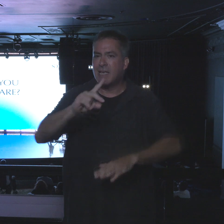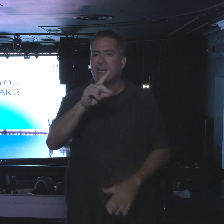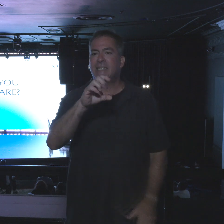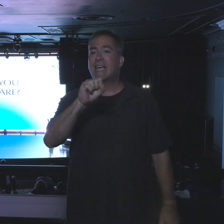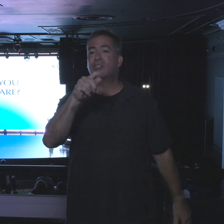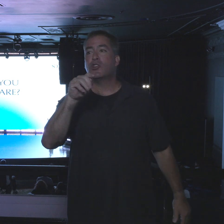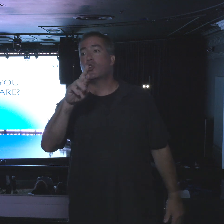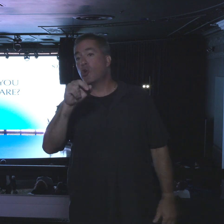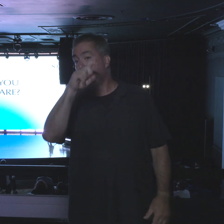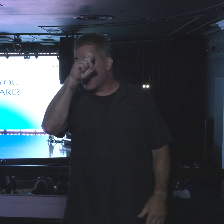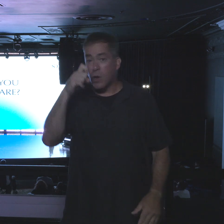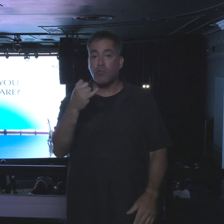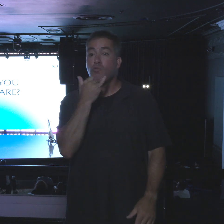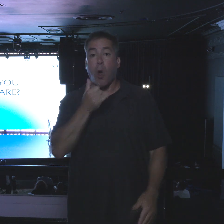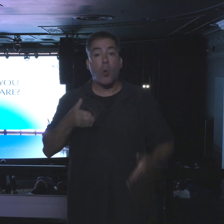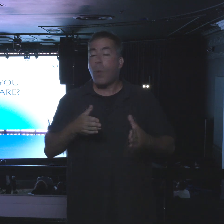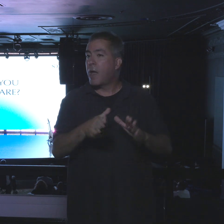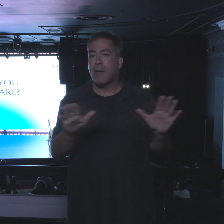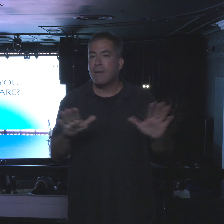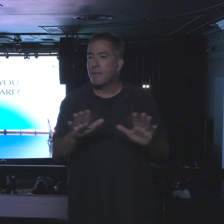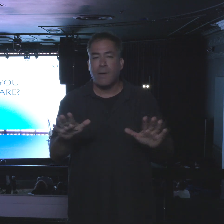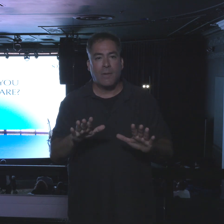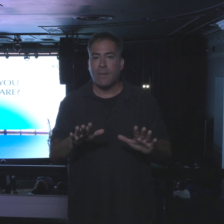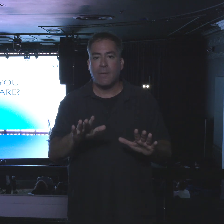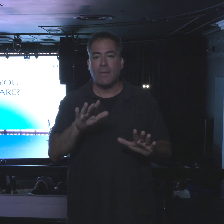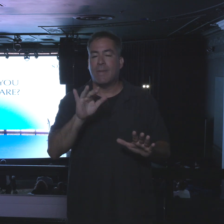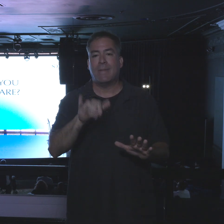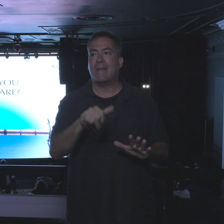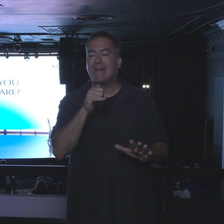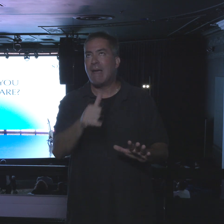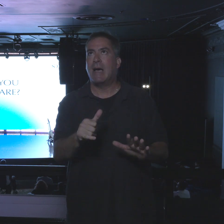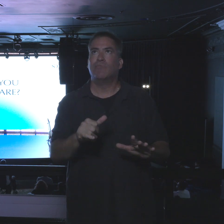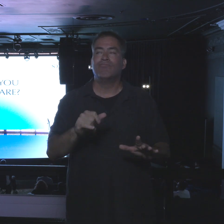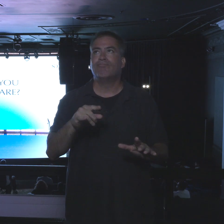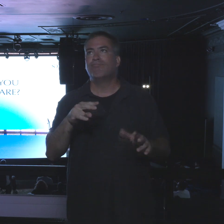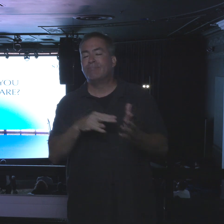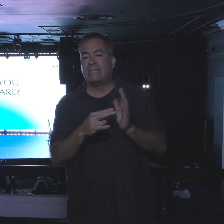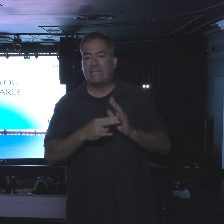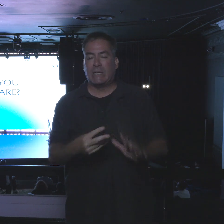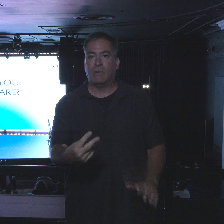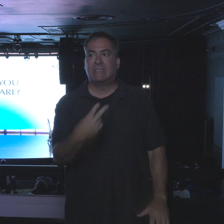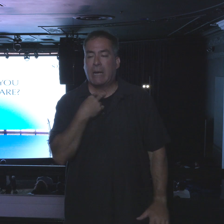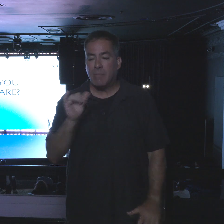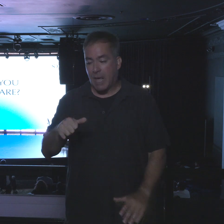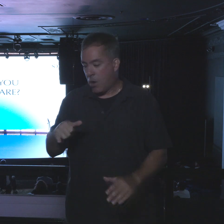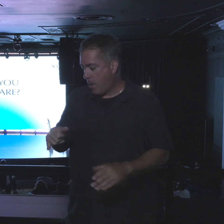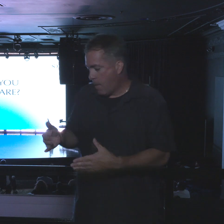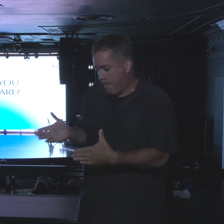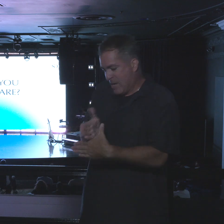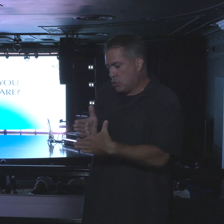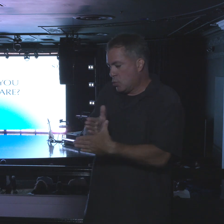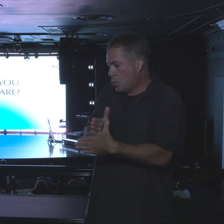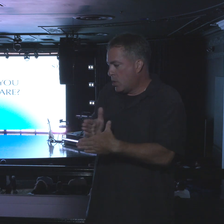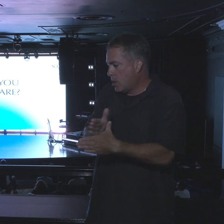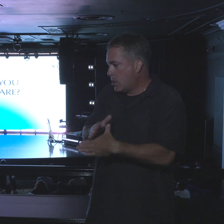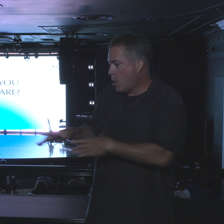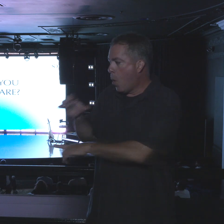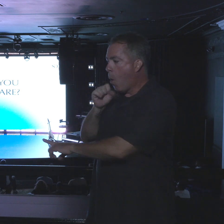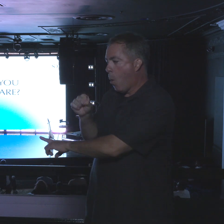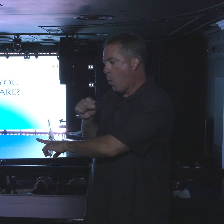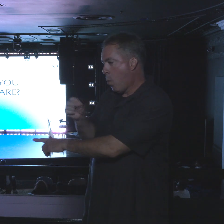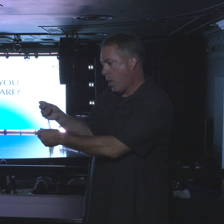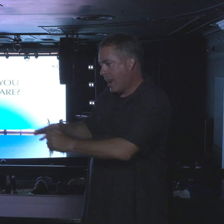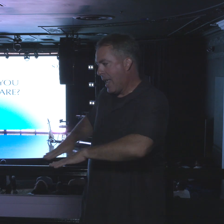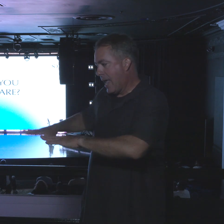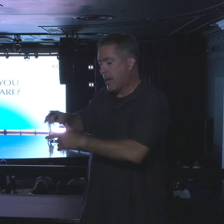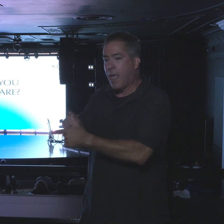but the desert was a necessary pit stop. It's between the old land and the new land and there's always a